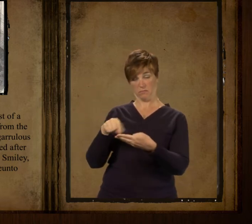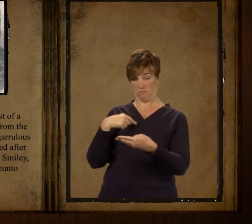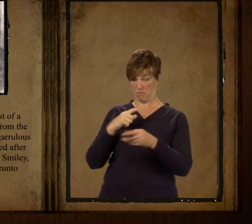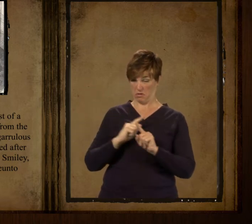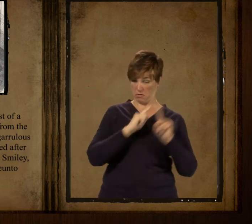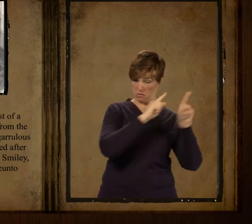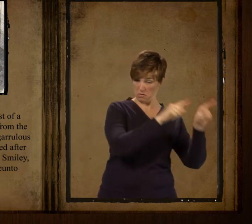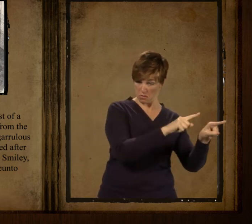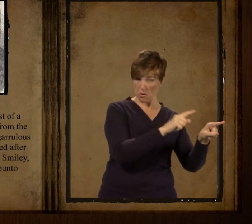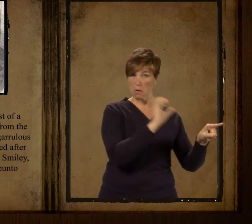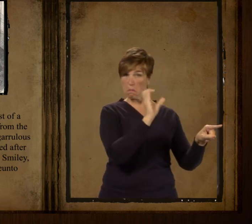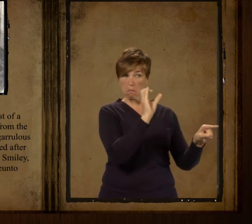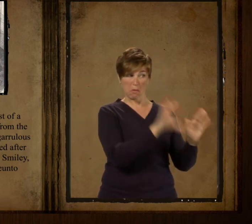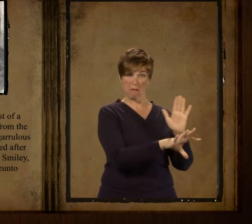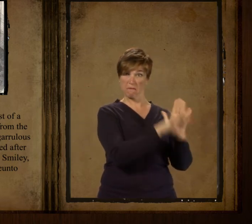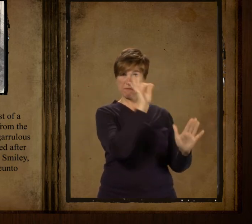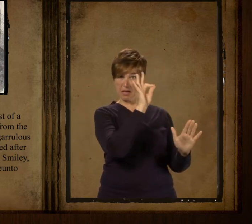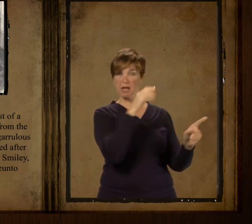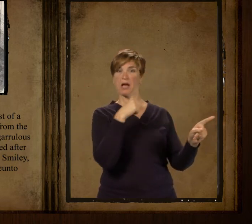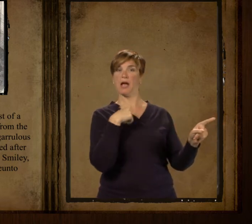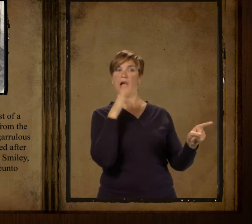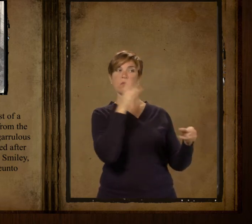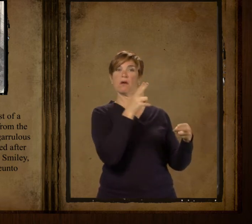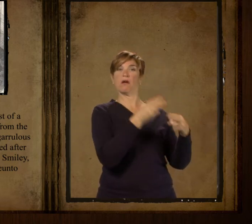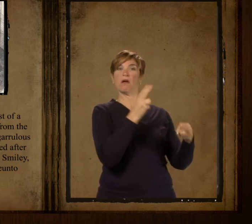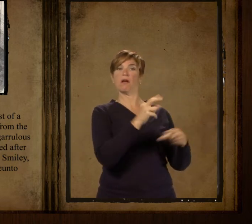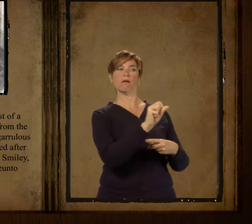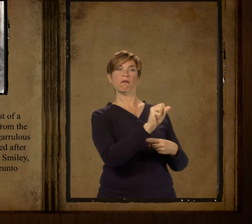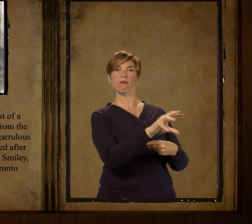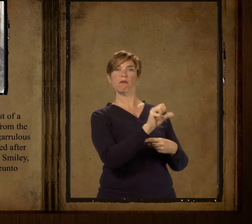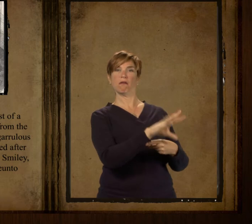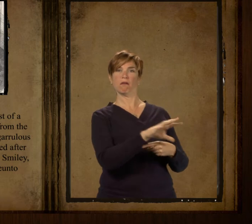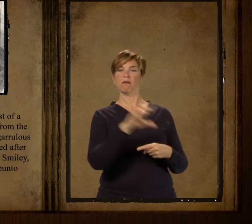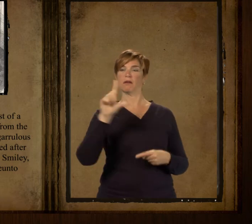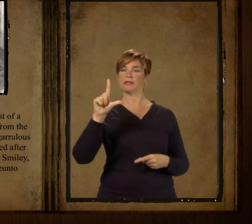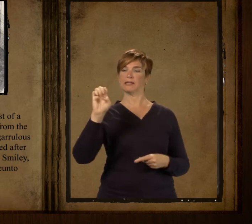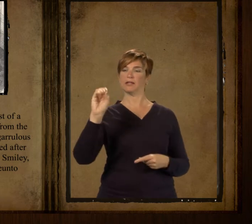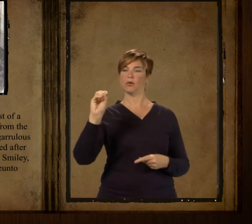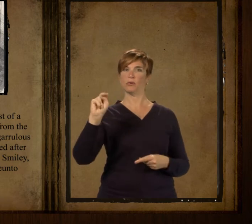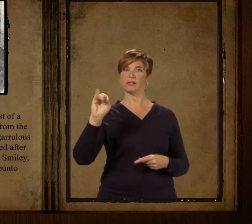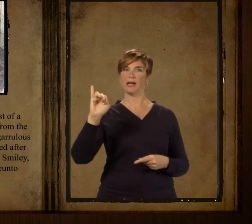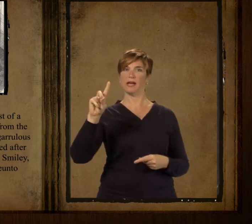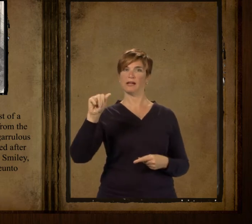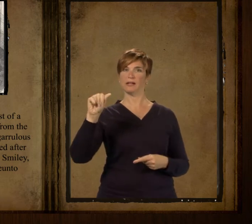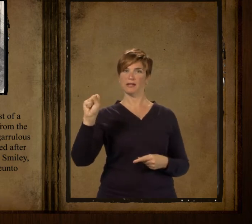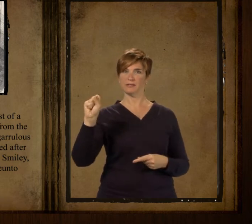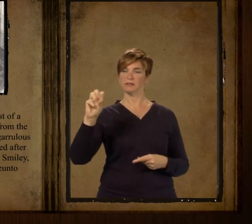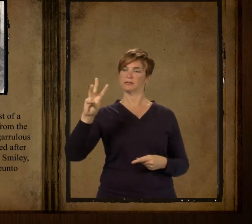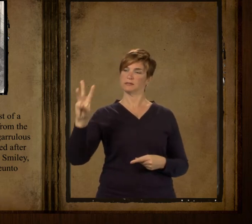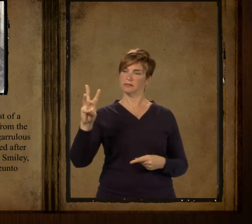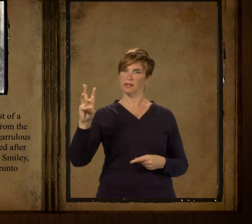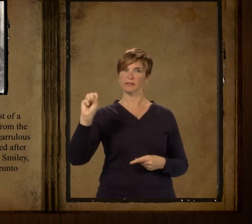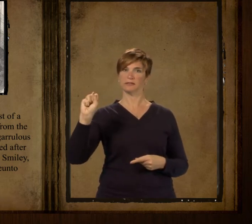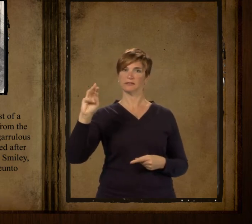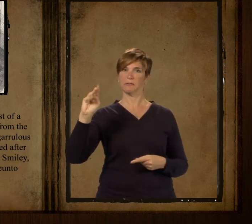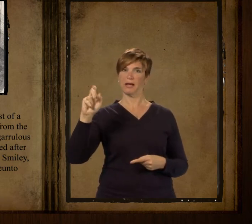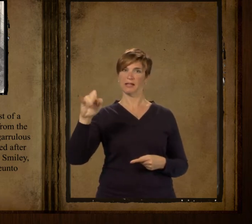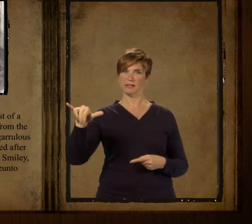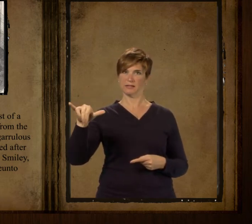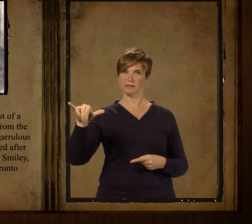friend, Leonidas W. Smiley, as requested to do, and I hereunto